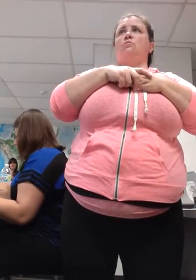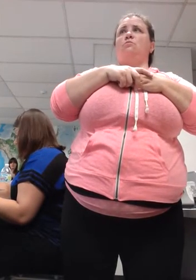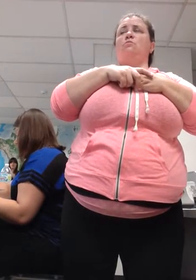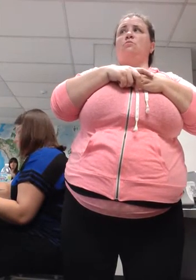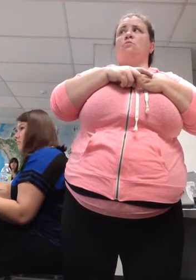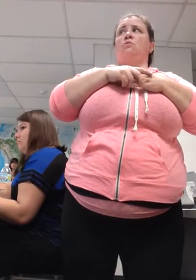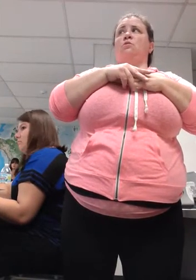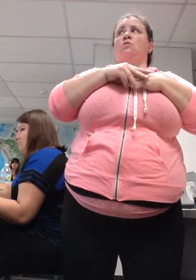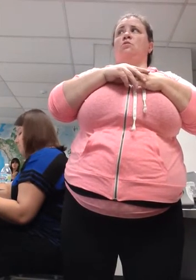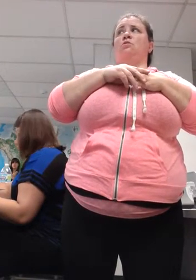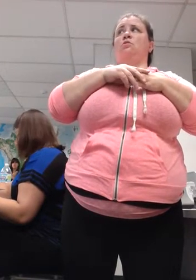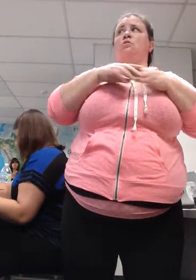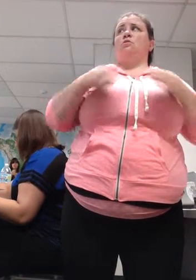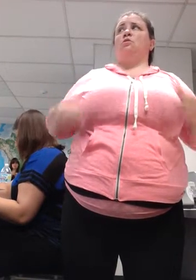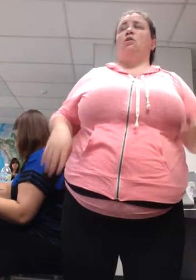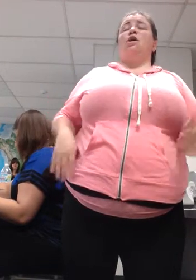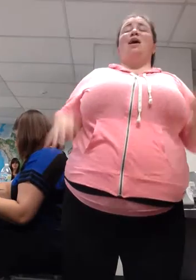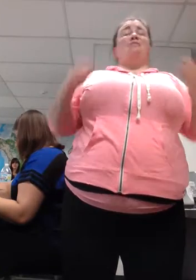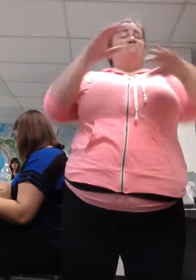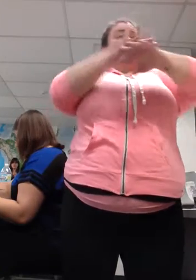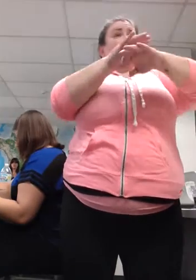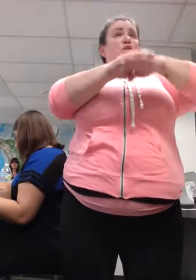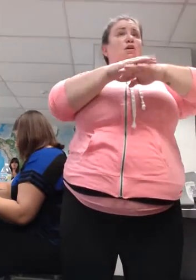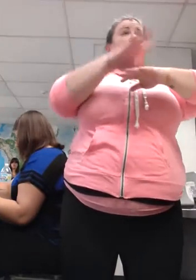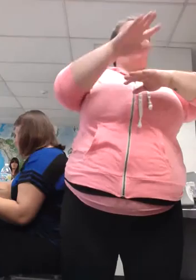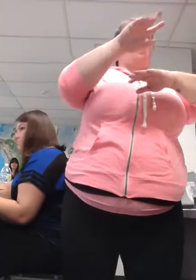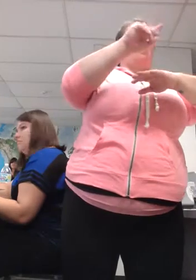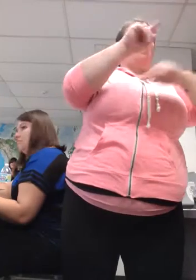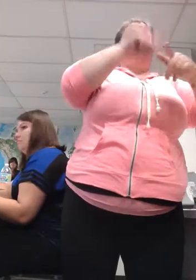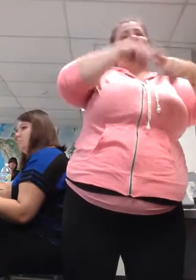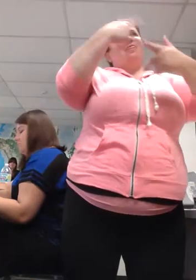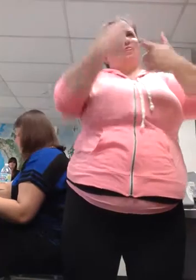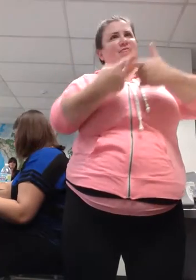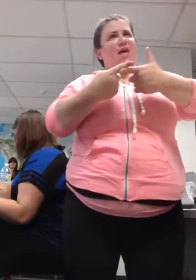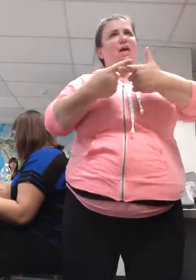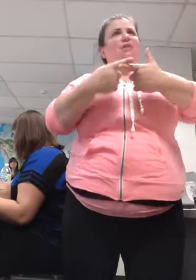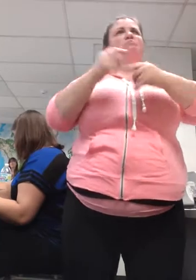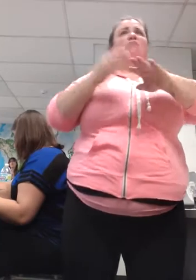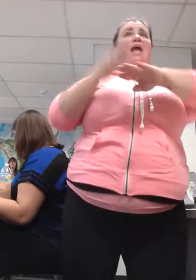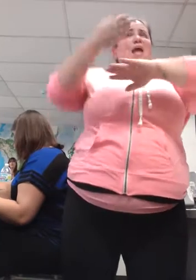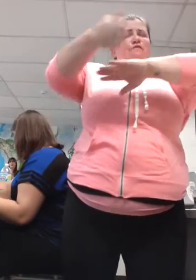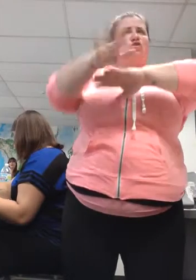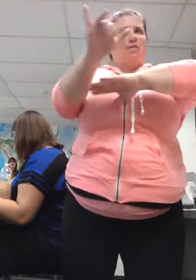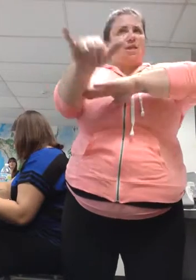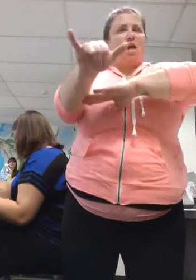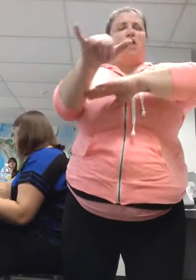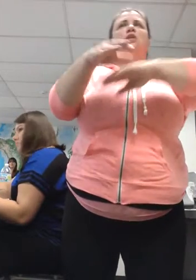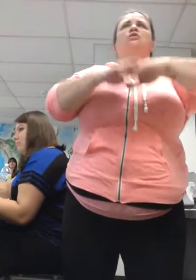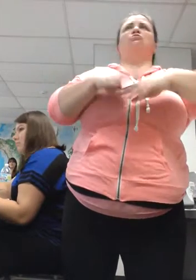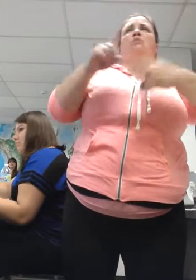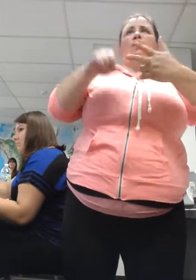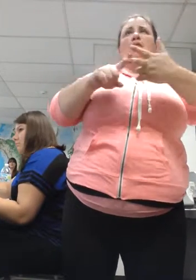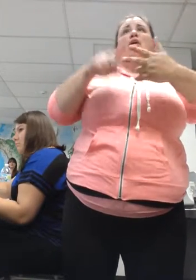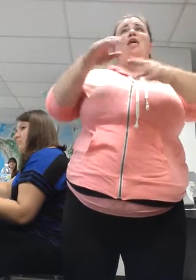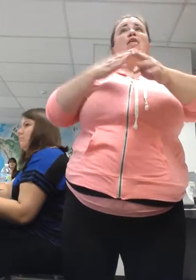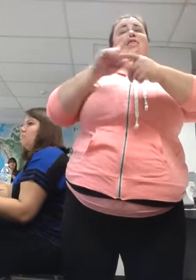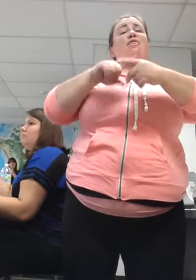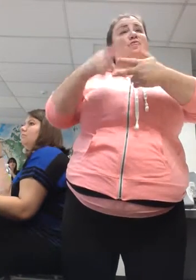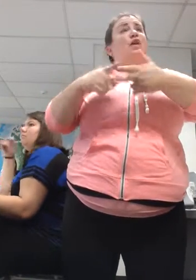Then we, next, after that, I went. Okay. In our interpreting, what happens